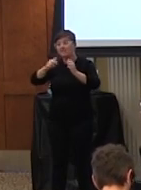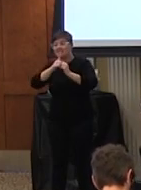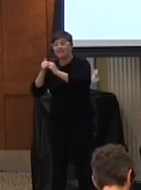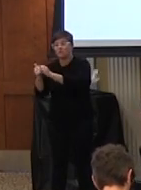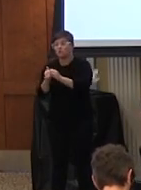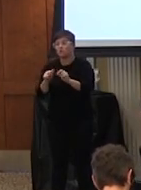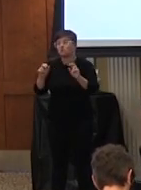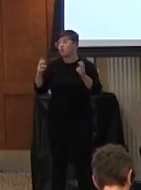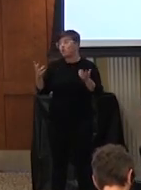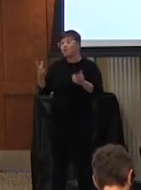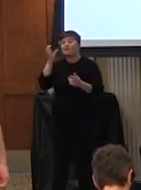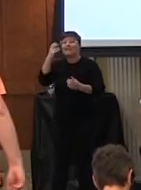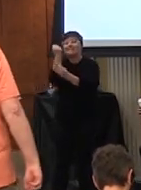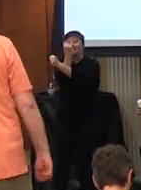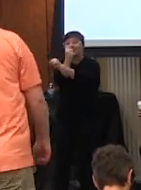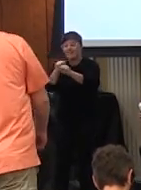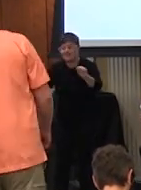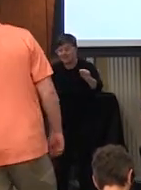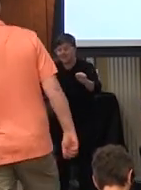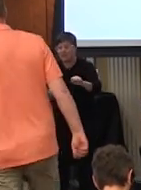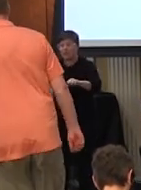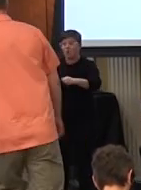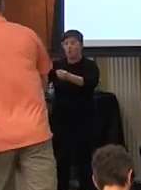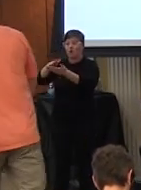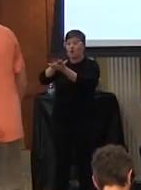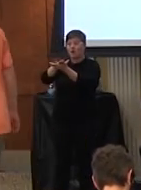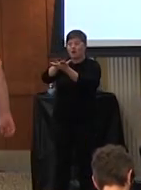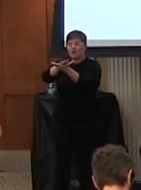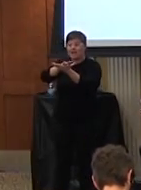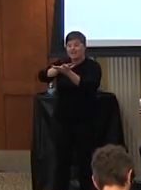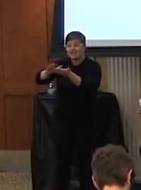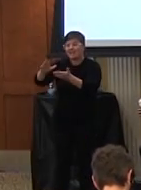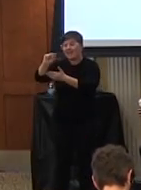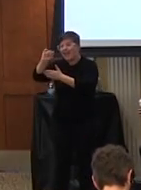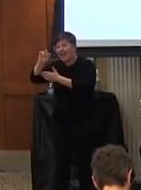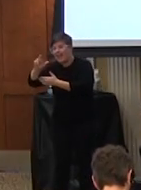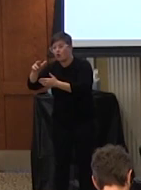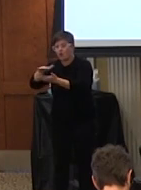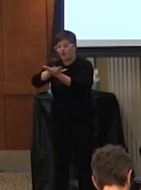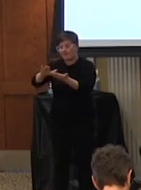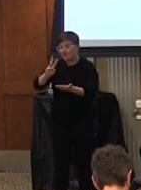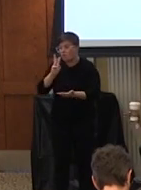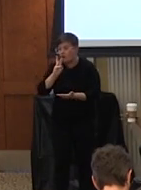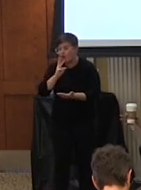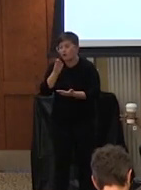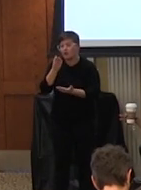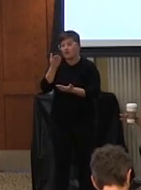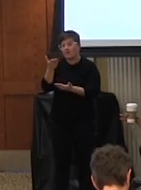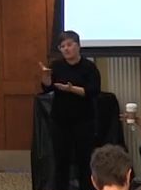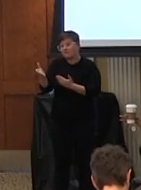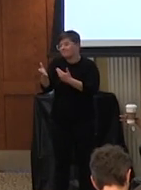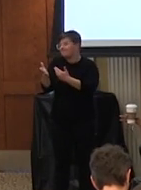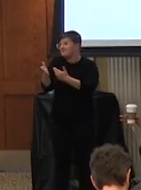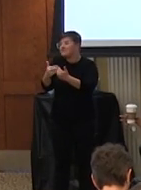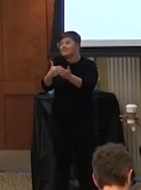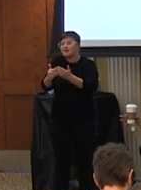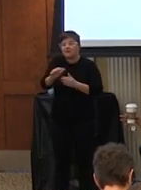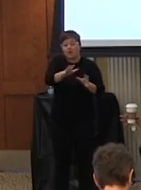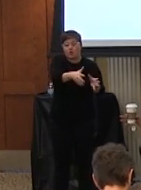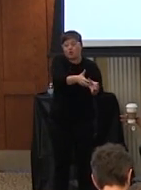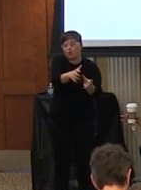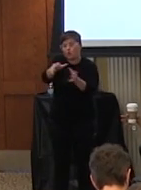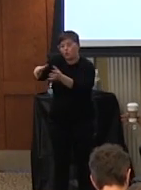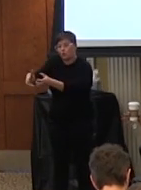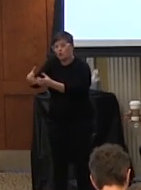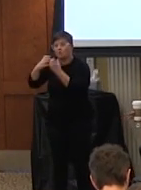safety or clean air and clean water things that expand across different groups and